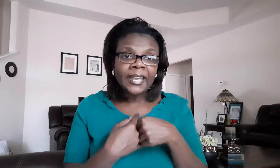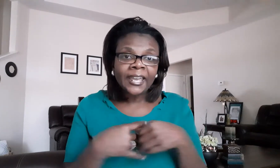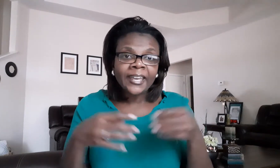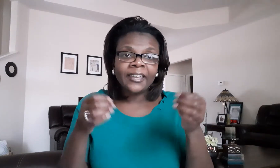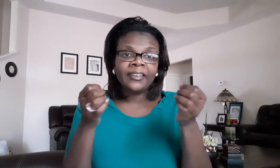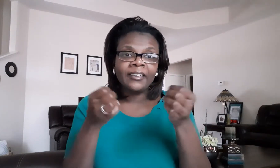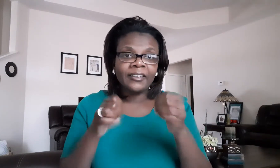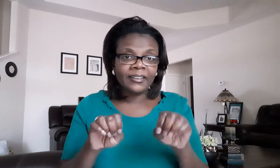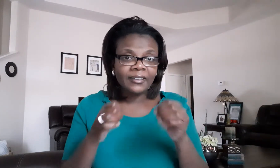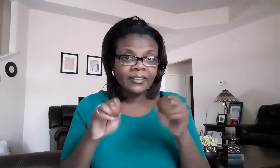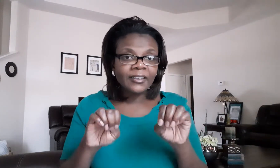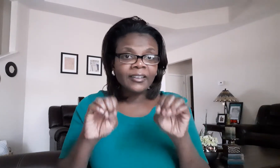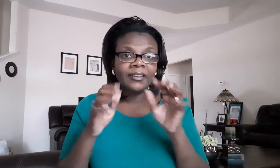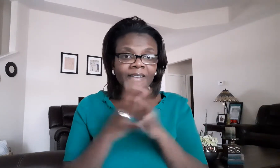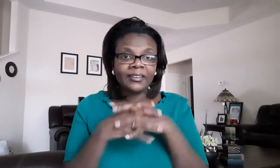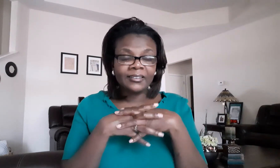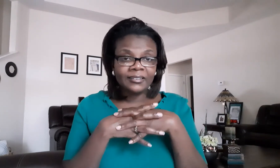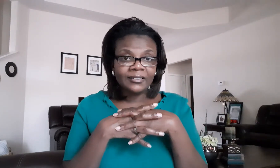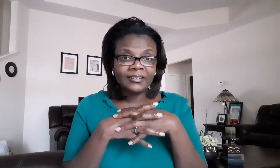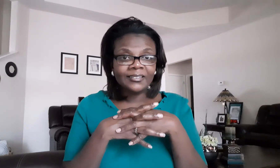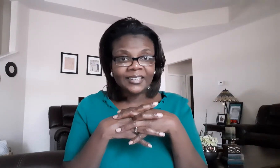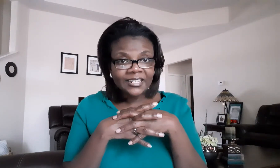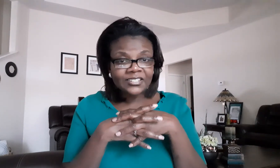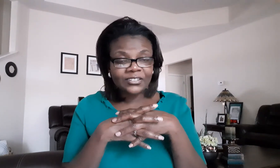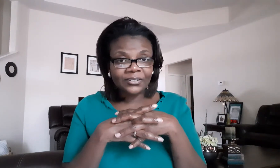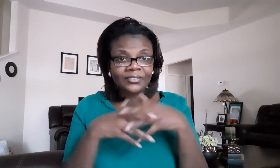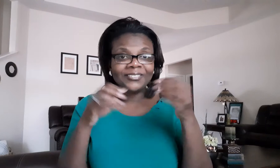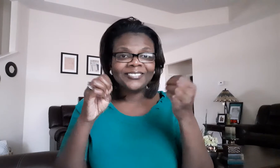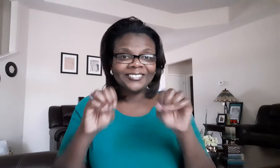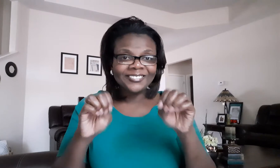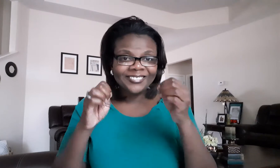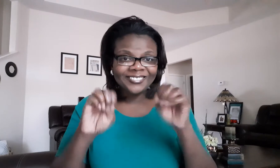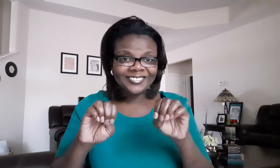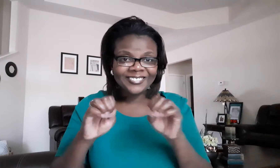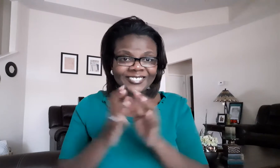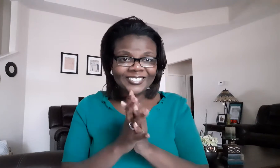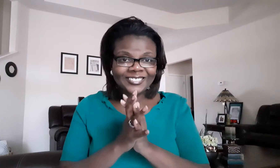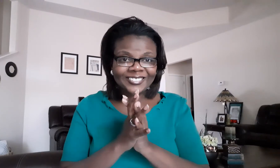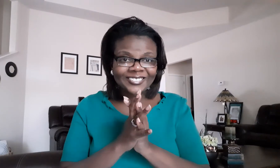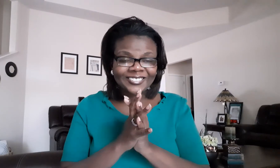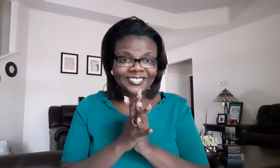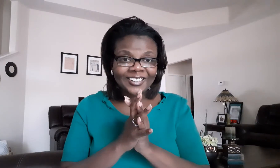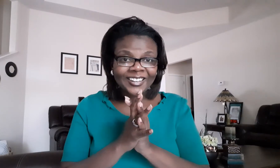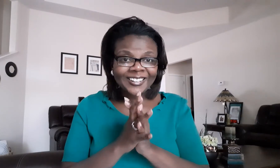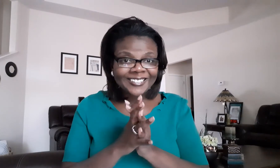egg easter got it